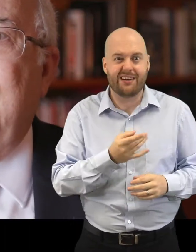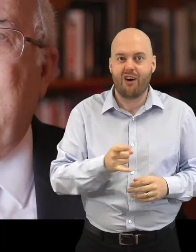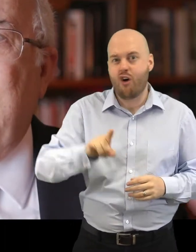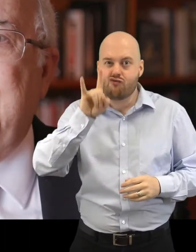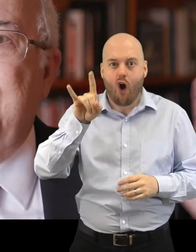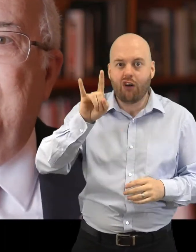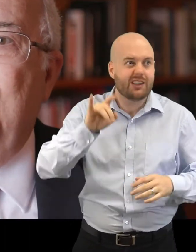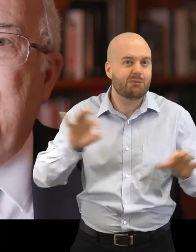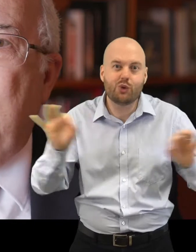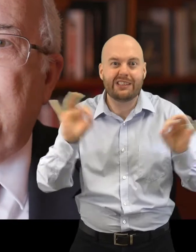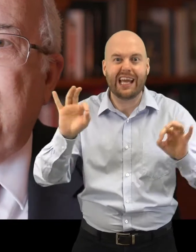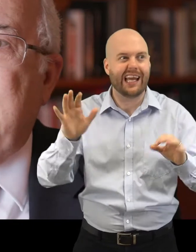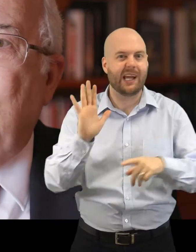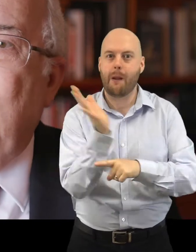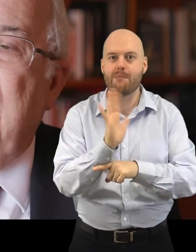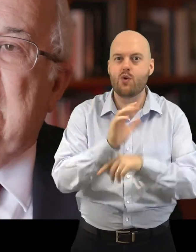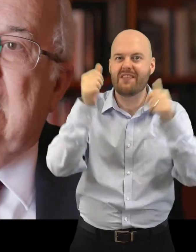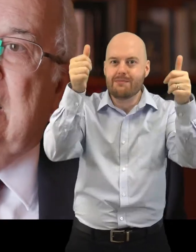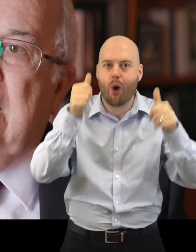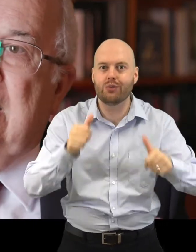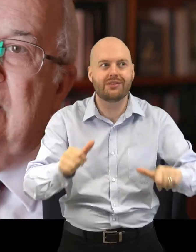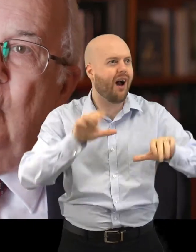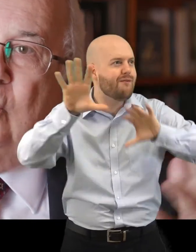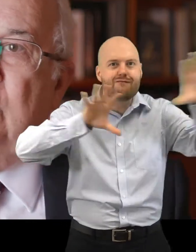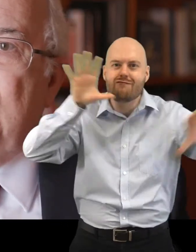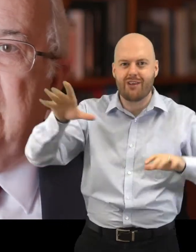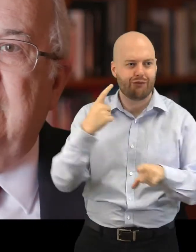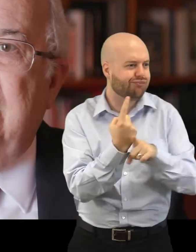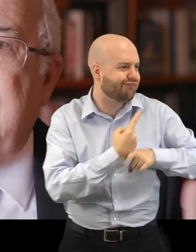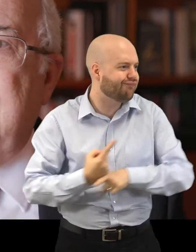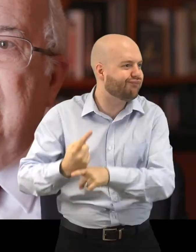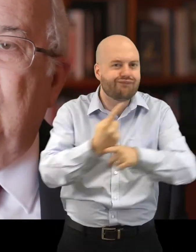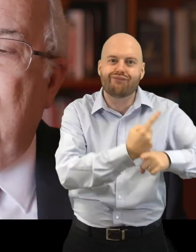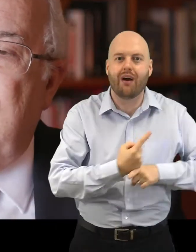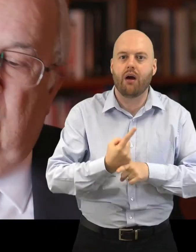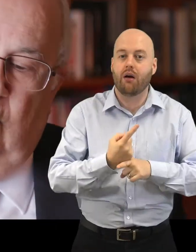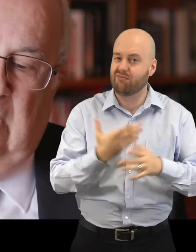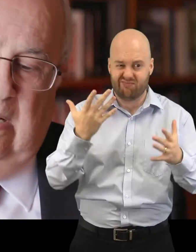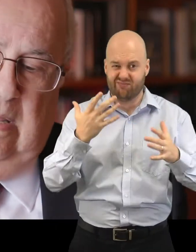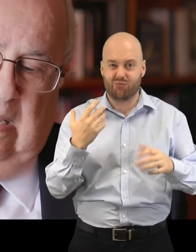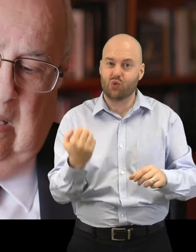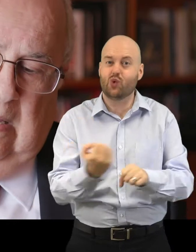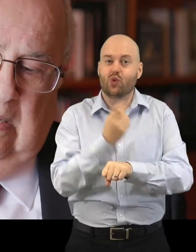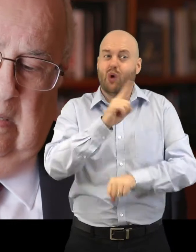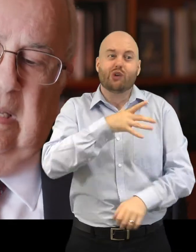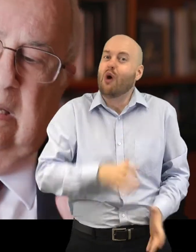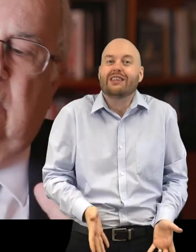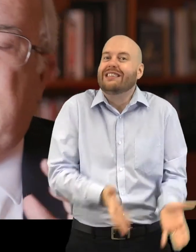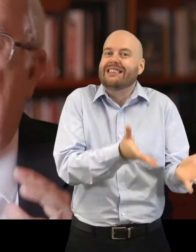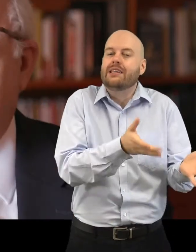the floor and movie posters on the wall and talk to each other and do their thing. Secondly, you need another